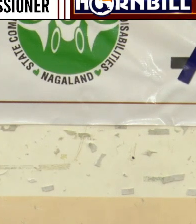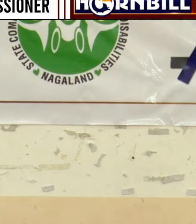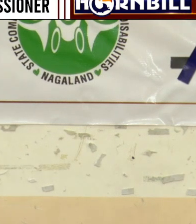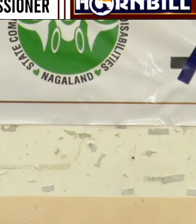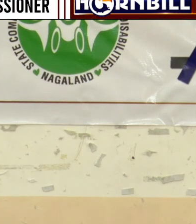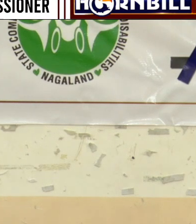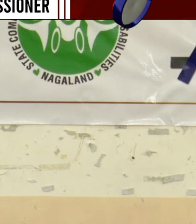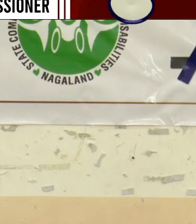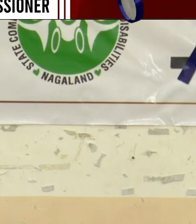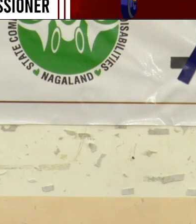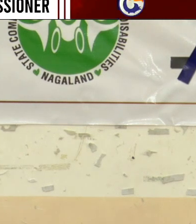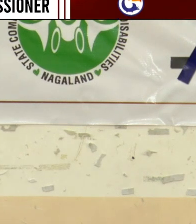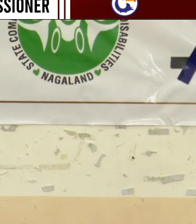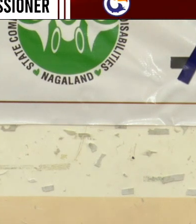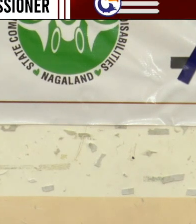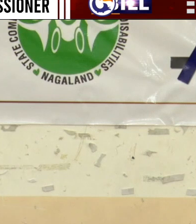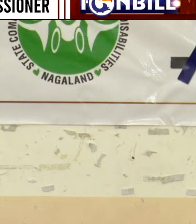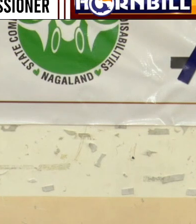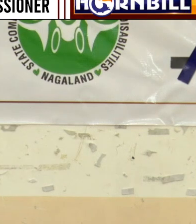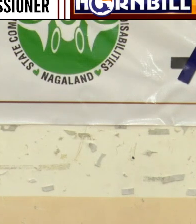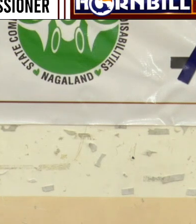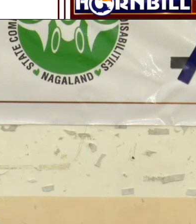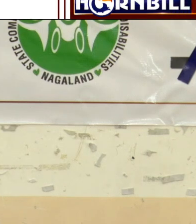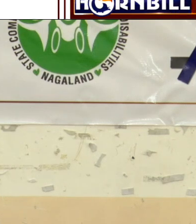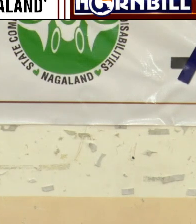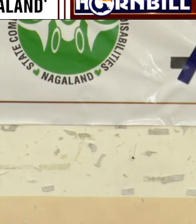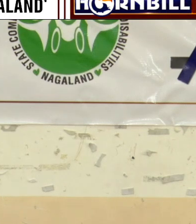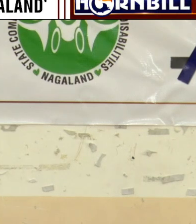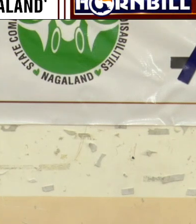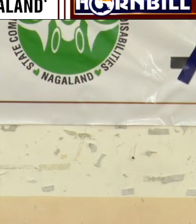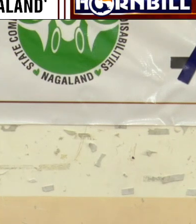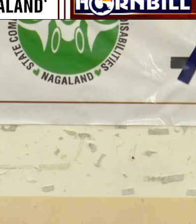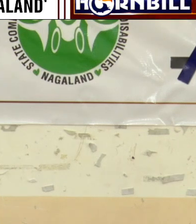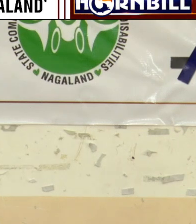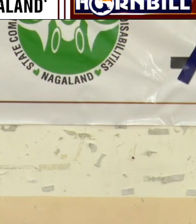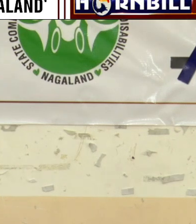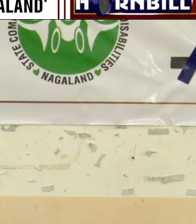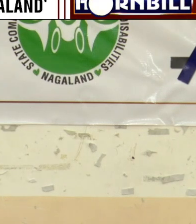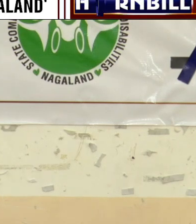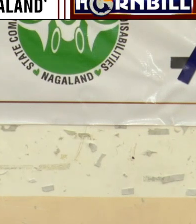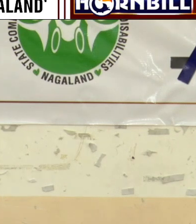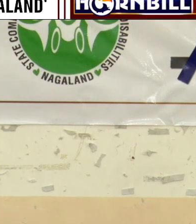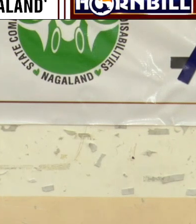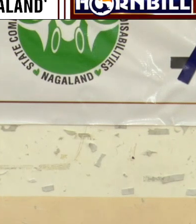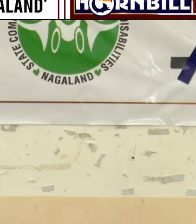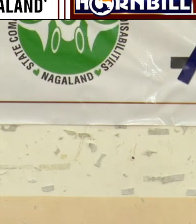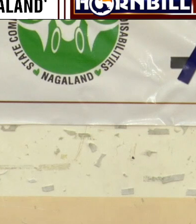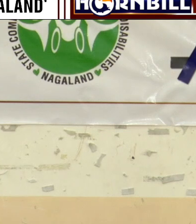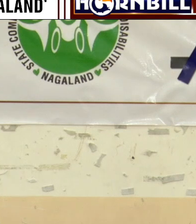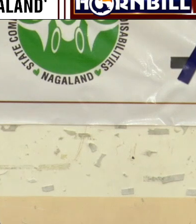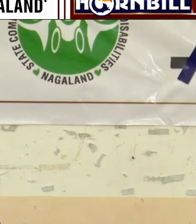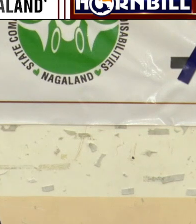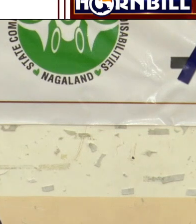I have noted on your issues. But when we put into practice there will be more challenges. But